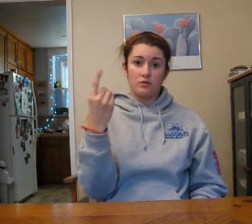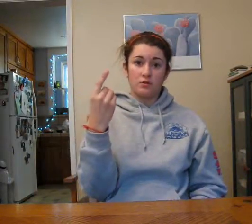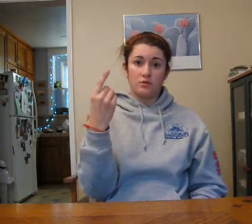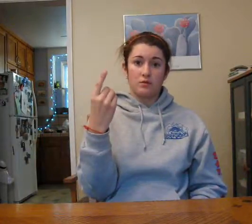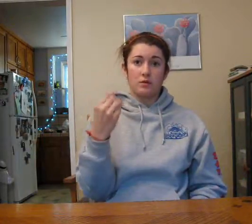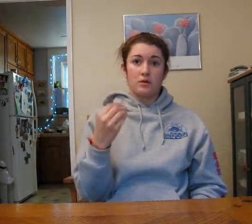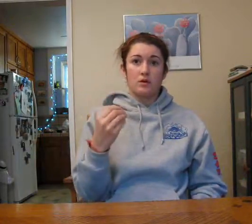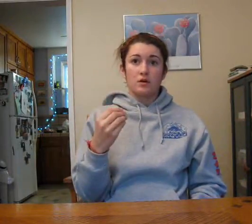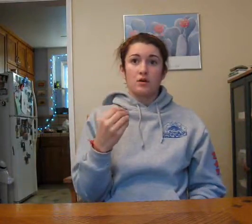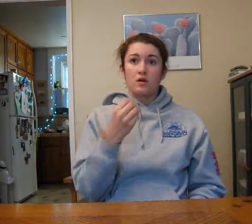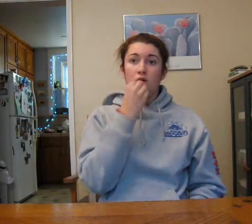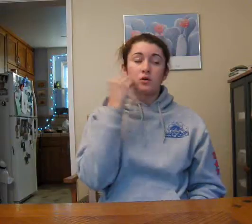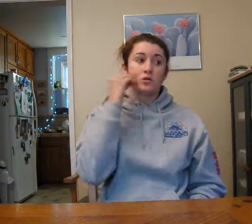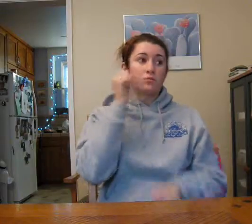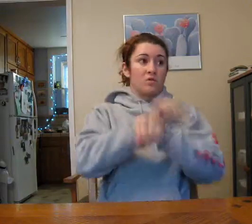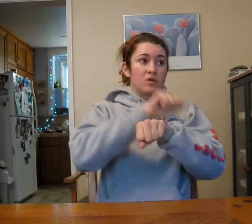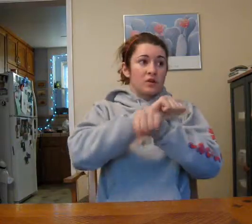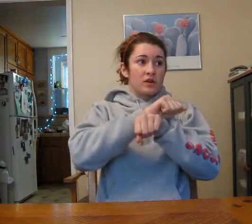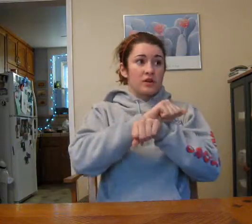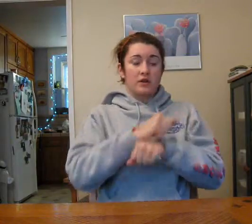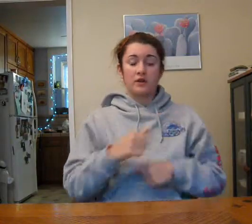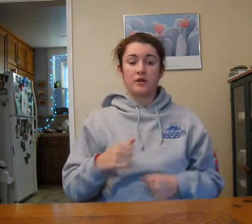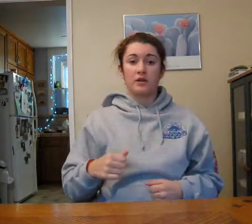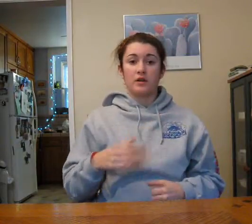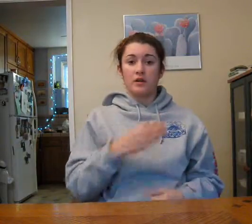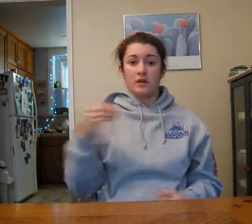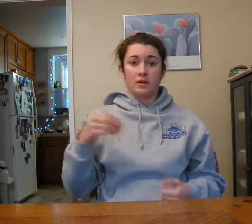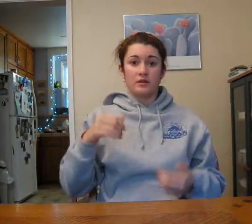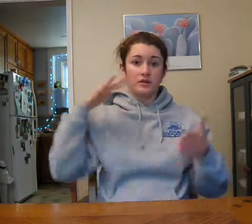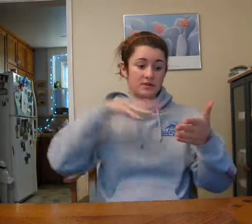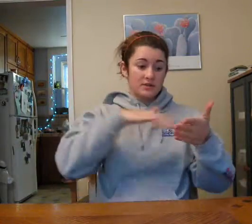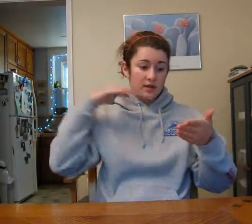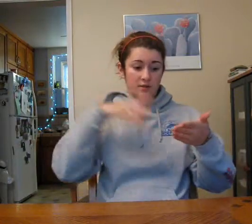homework and study.